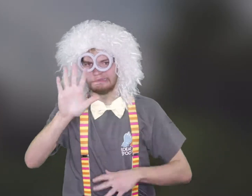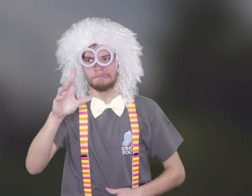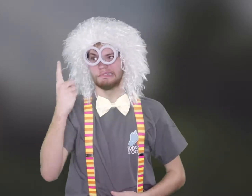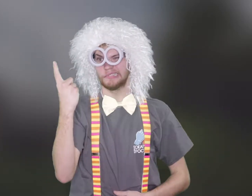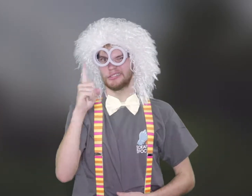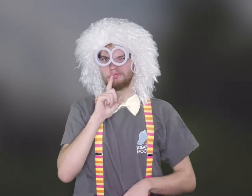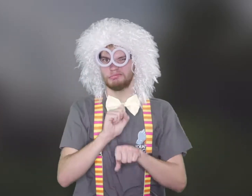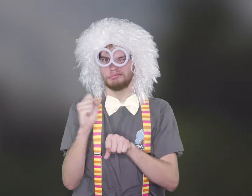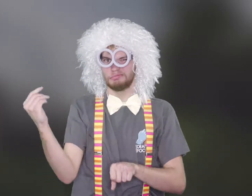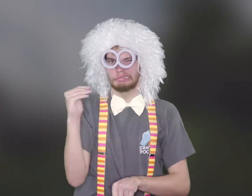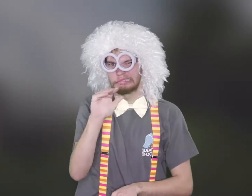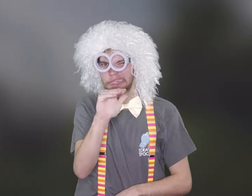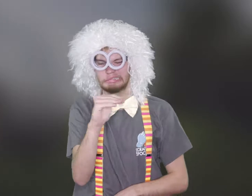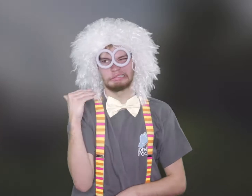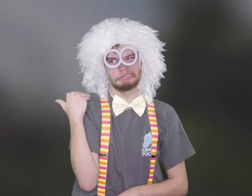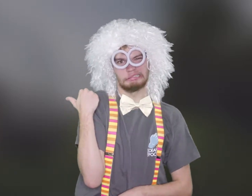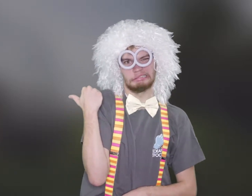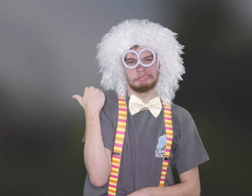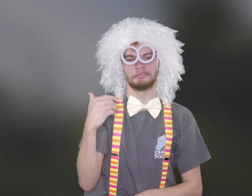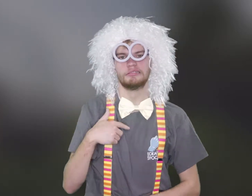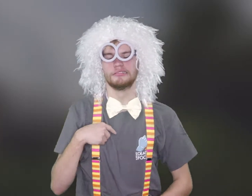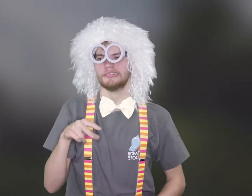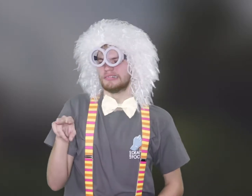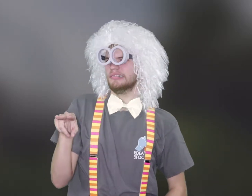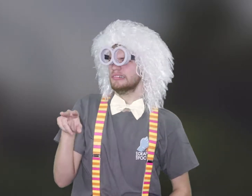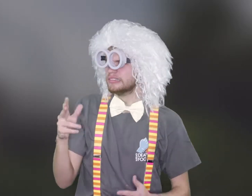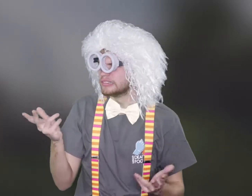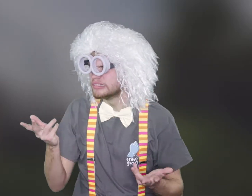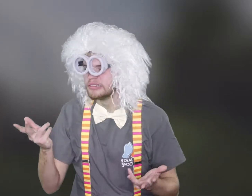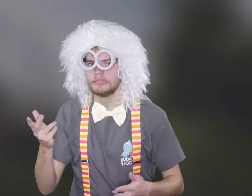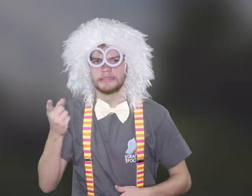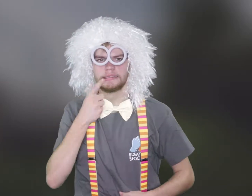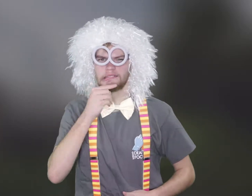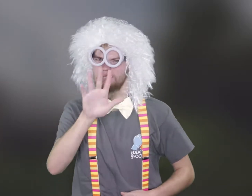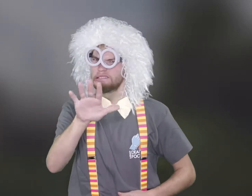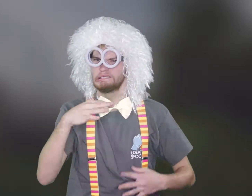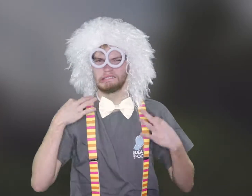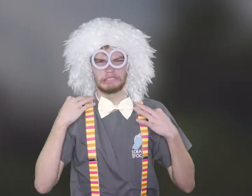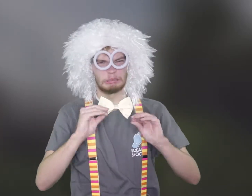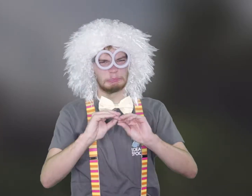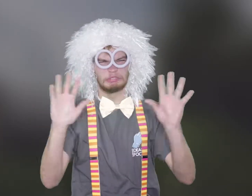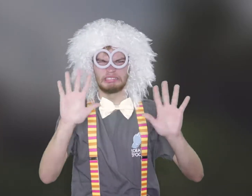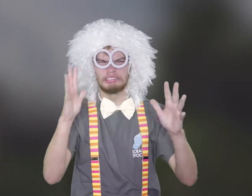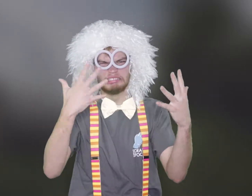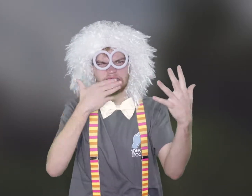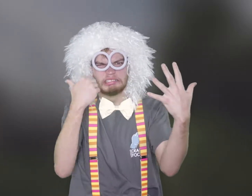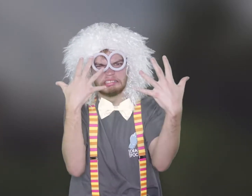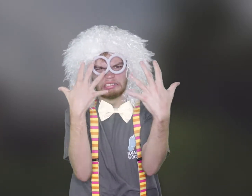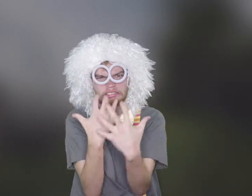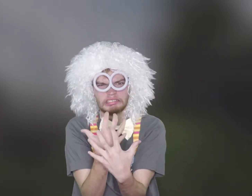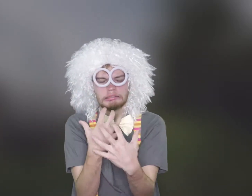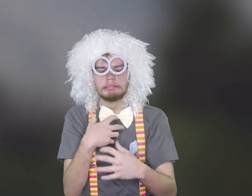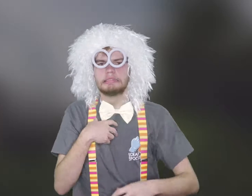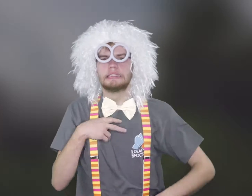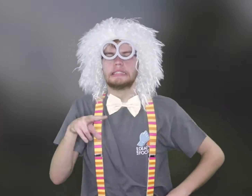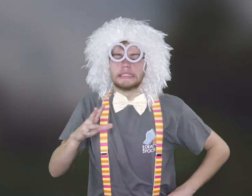darker shirt today because I was told that my other shirt was too light, too bright.